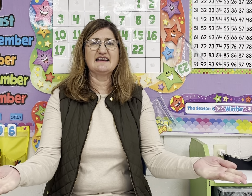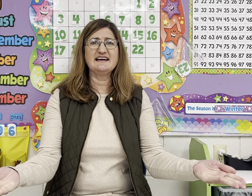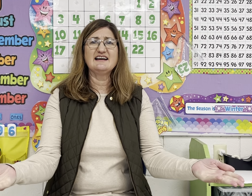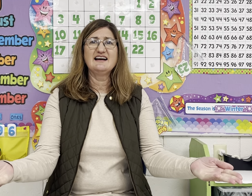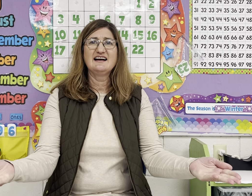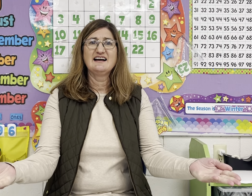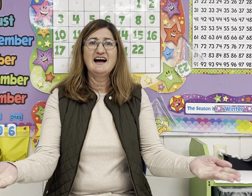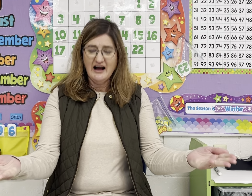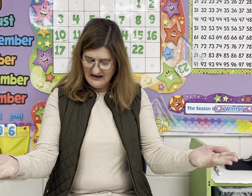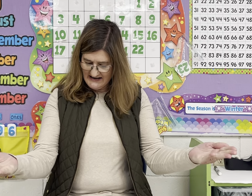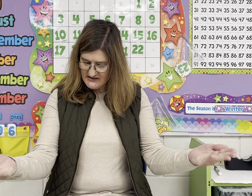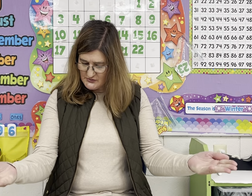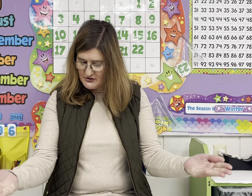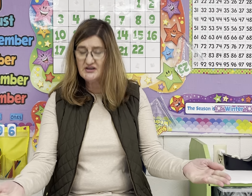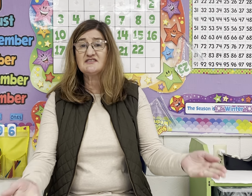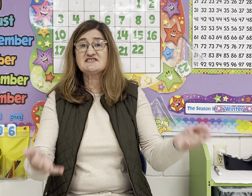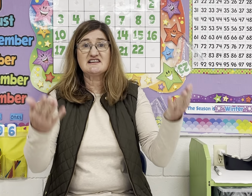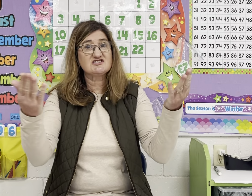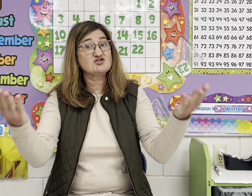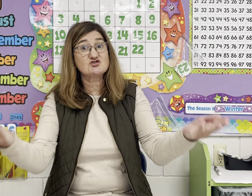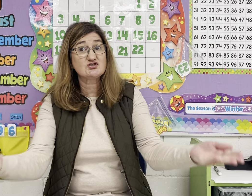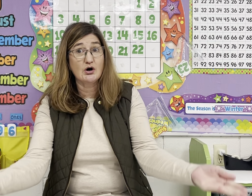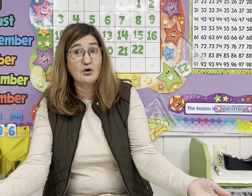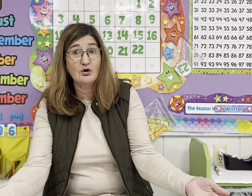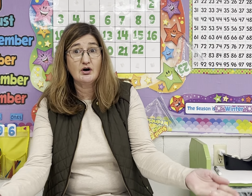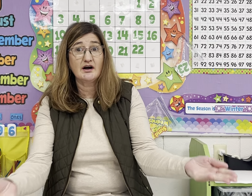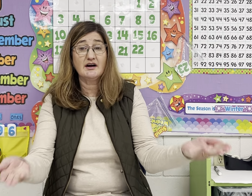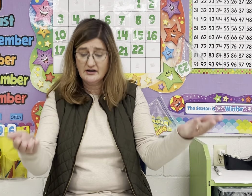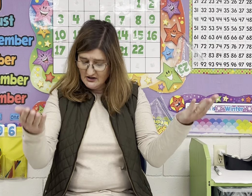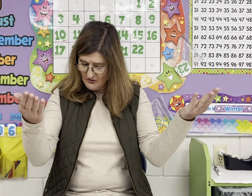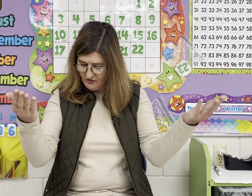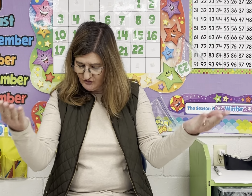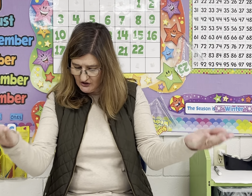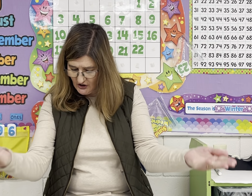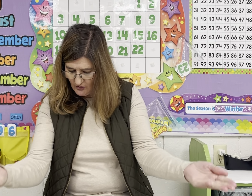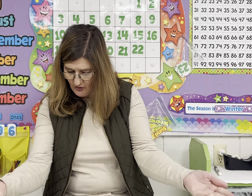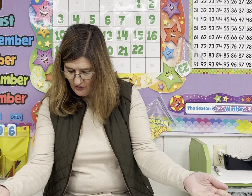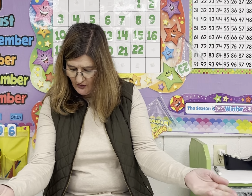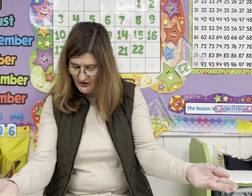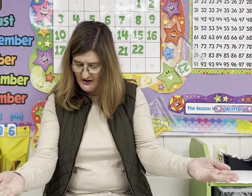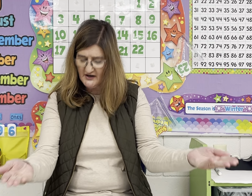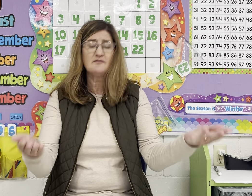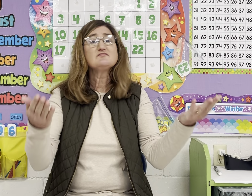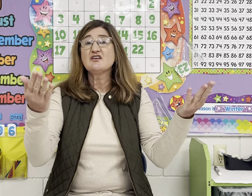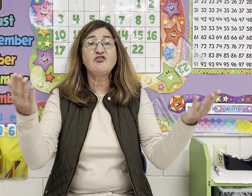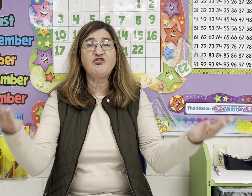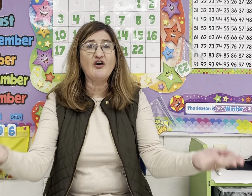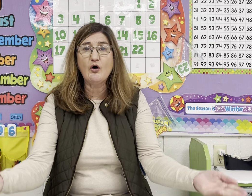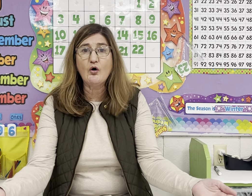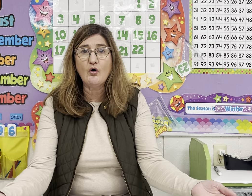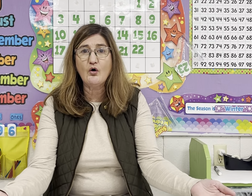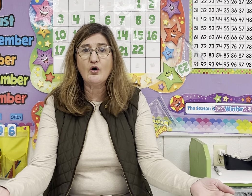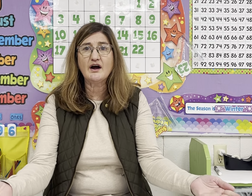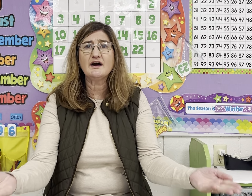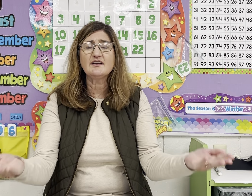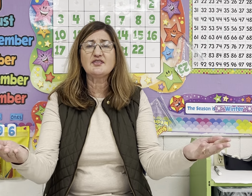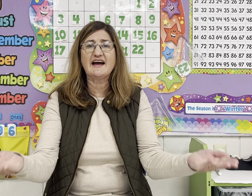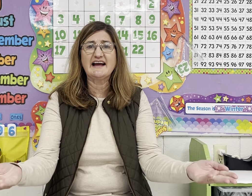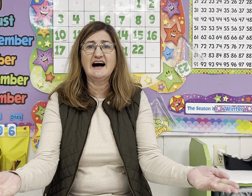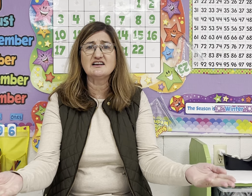it. All right, you could have said store, floor, for. They all